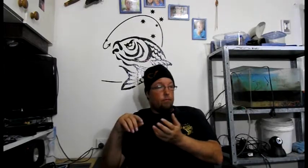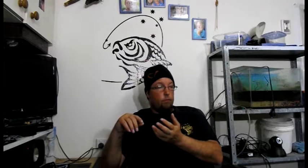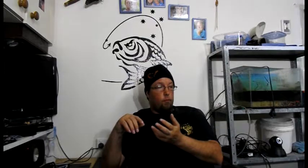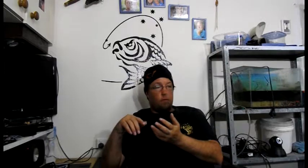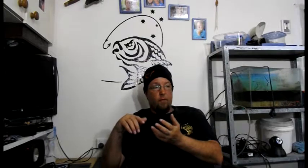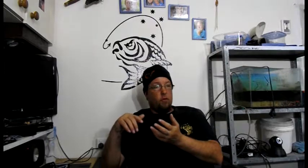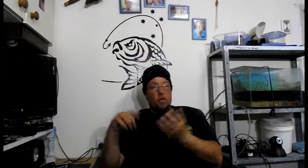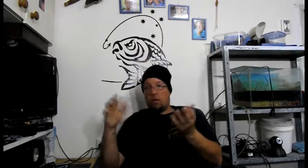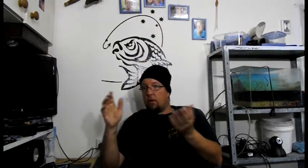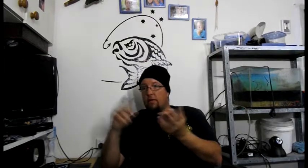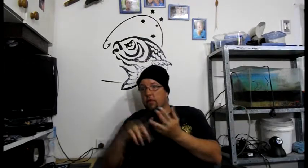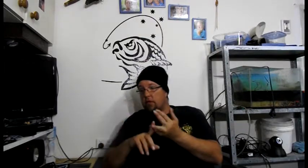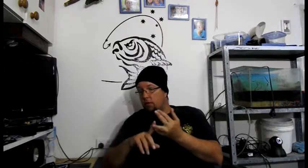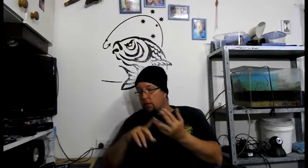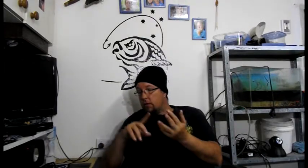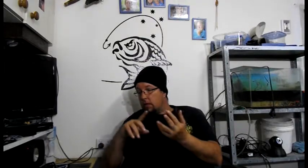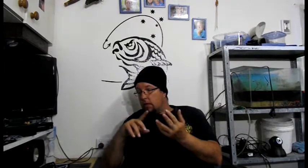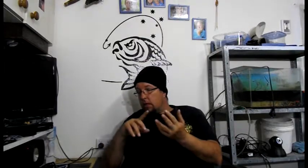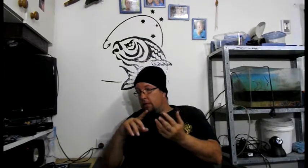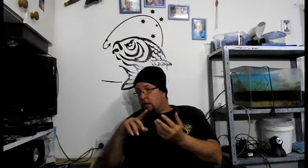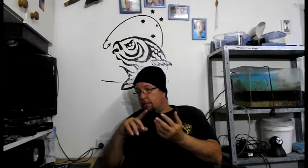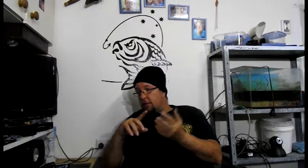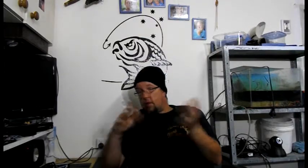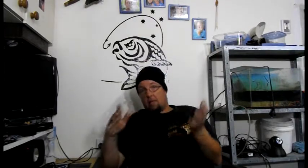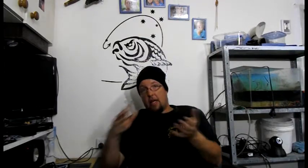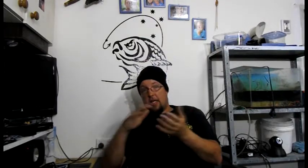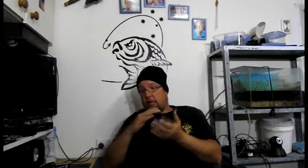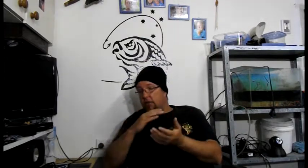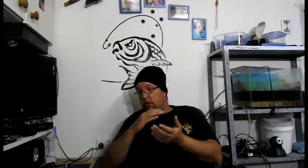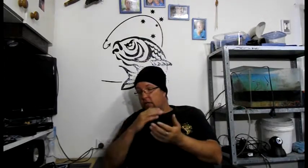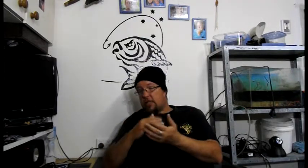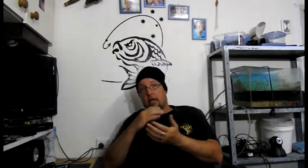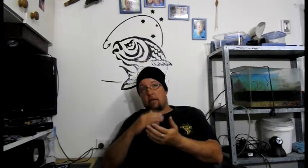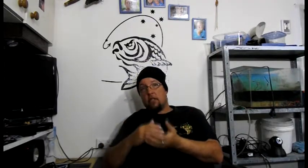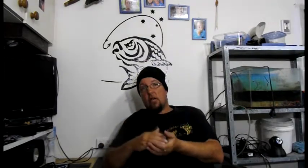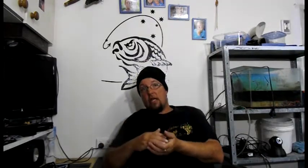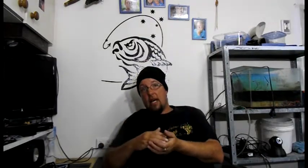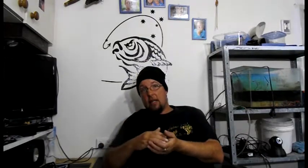Woodcroft Creek or whatever it's called. Between Blacktown and Dune. So there's areas like that.